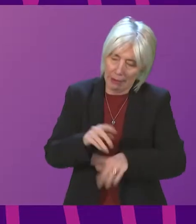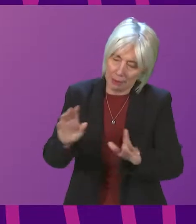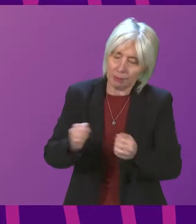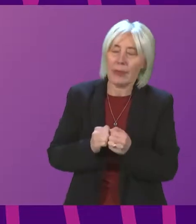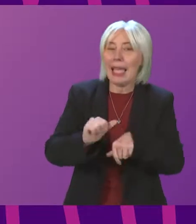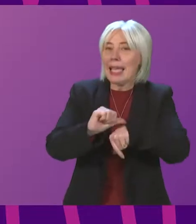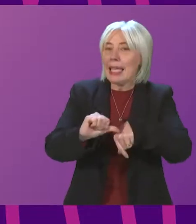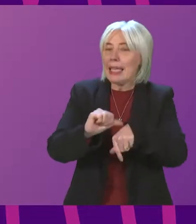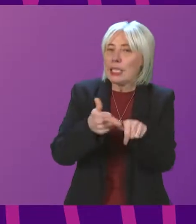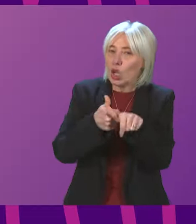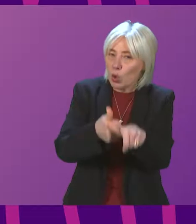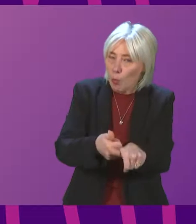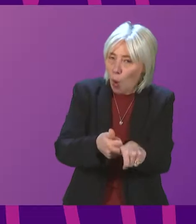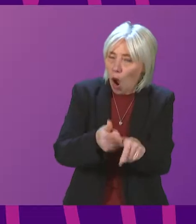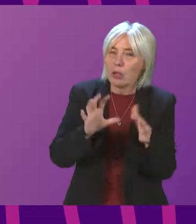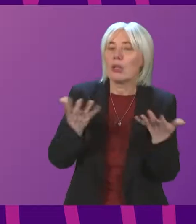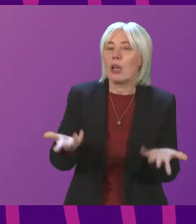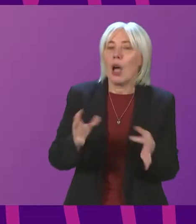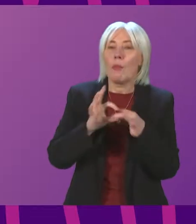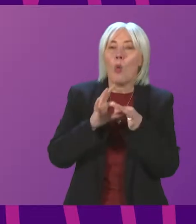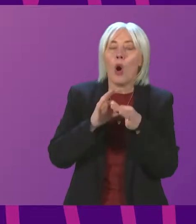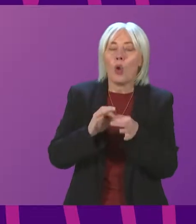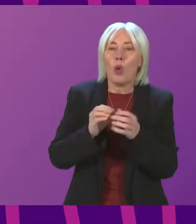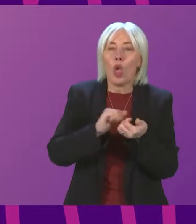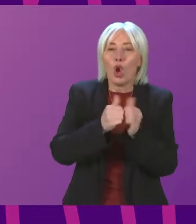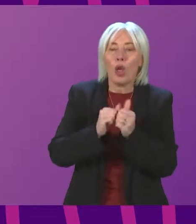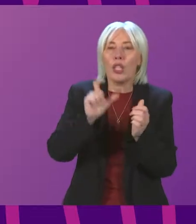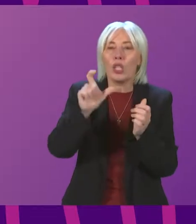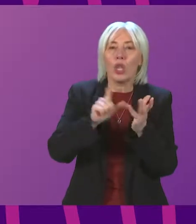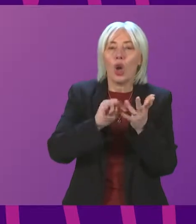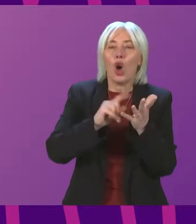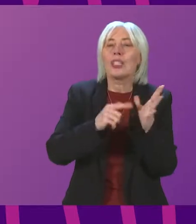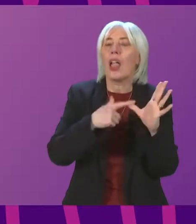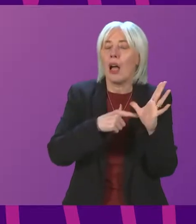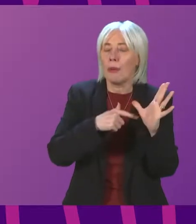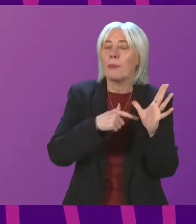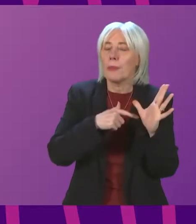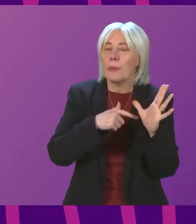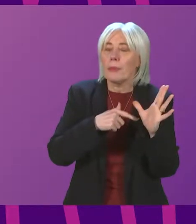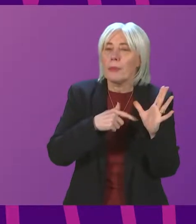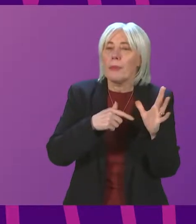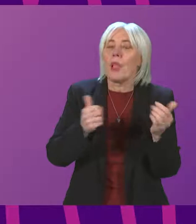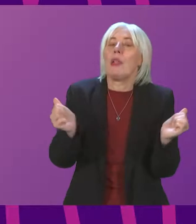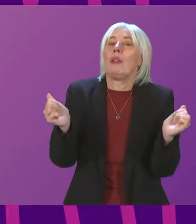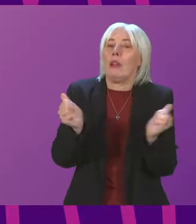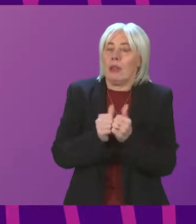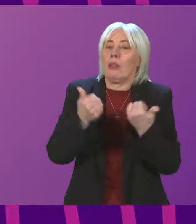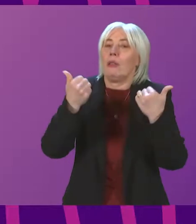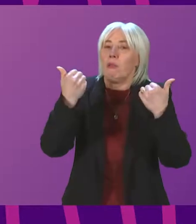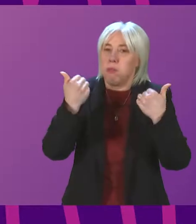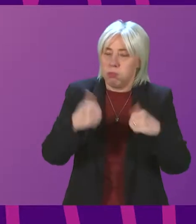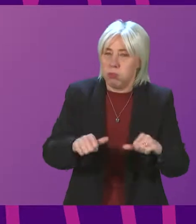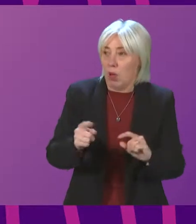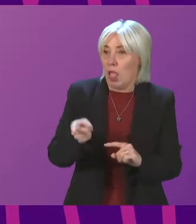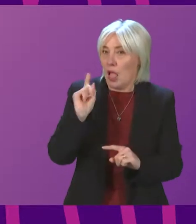support this has been worked with our colleagues in COSLAW. It was finally agreed COSLAW